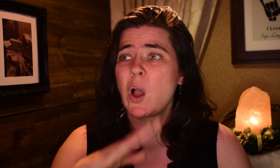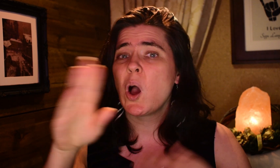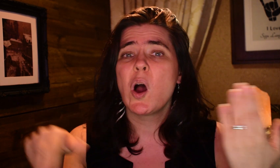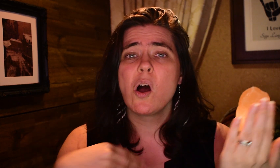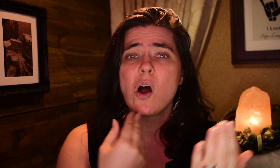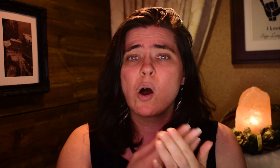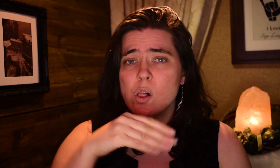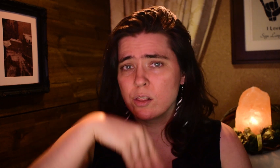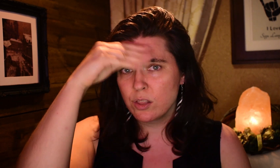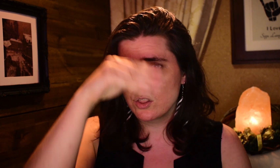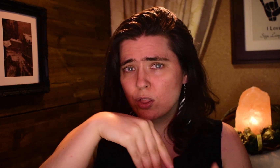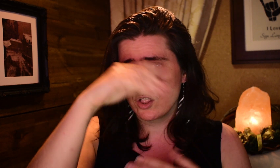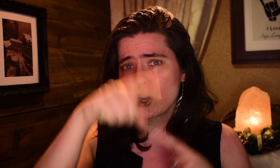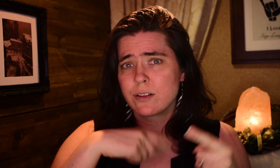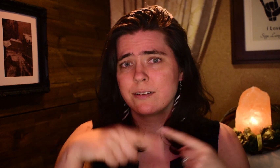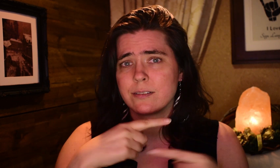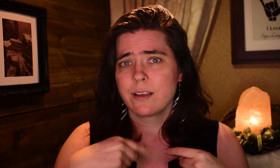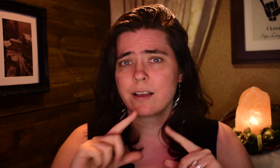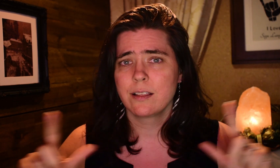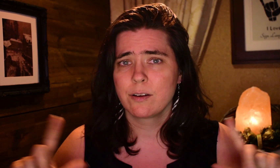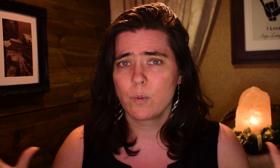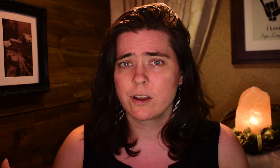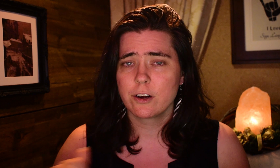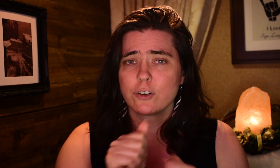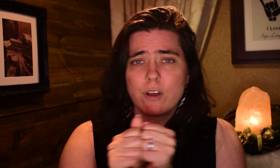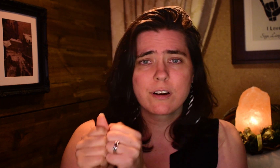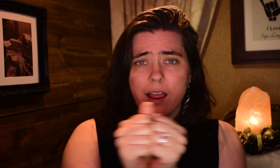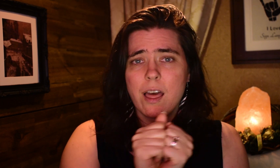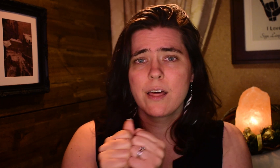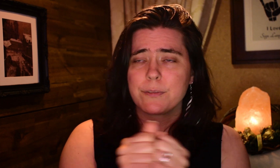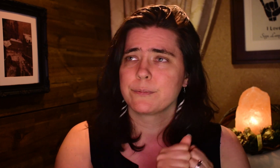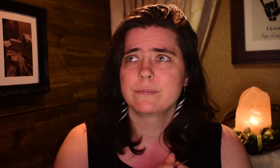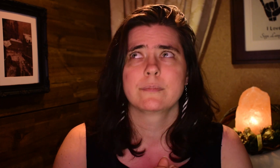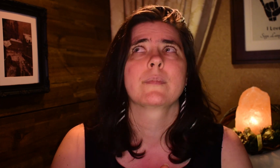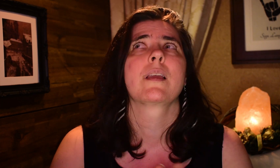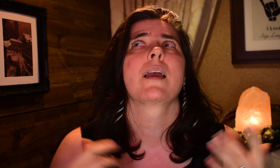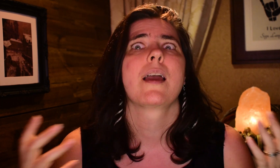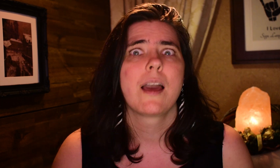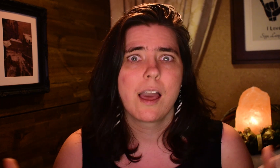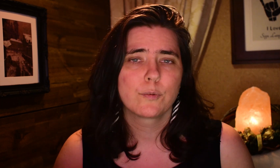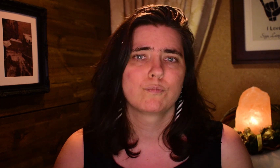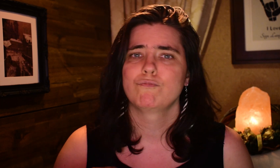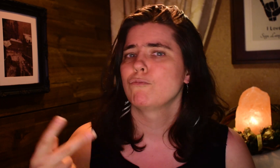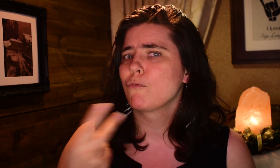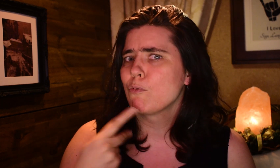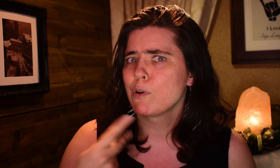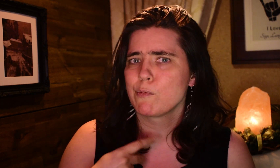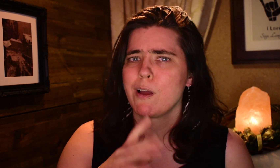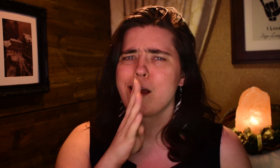of us all learned sign language together. And so,